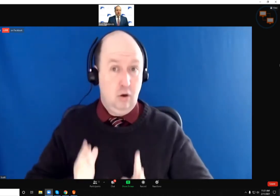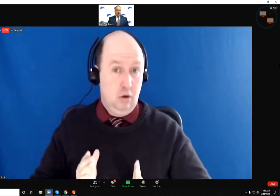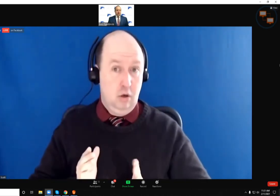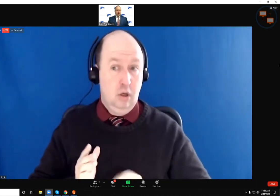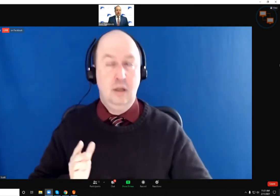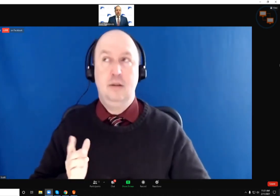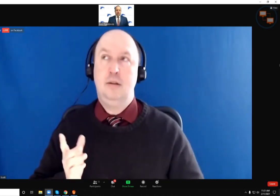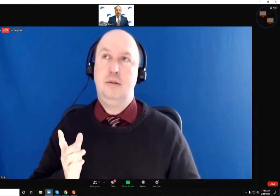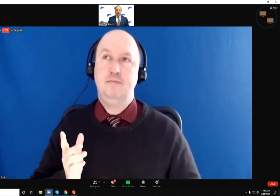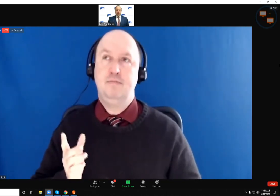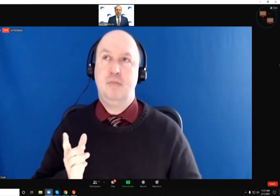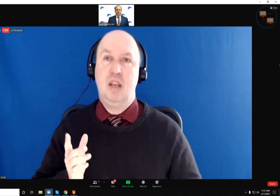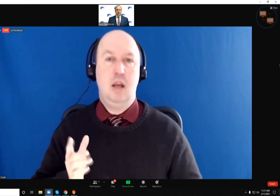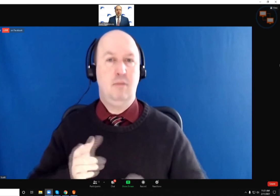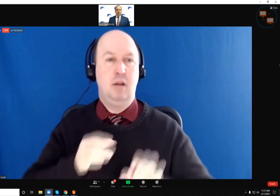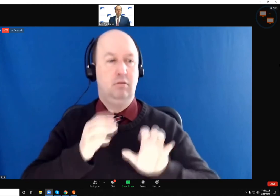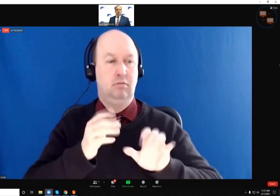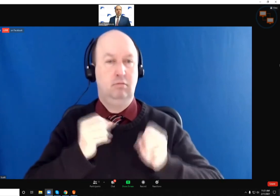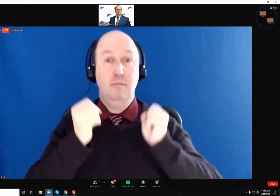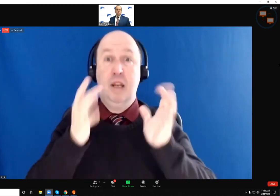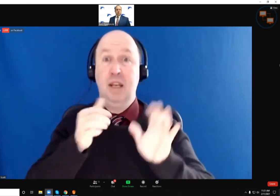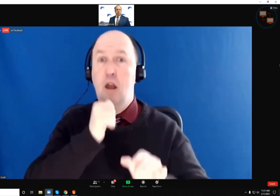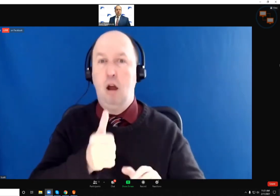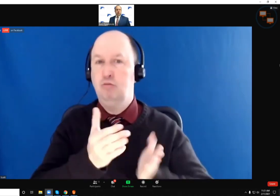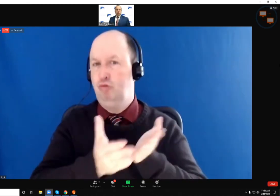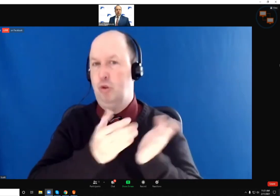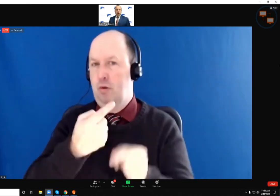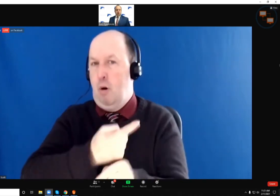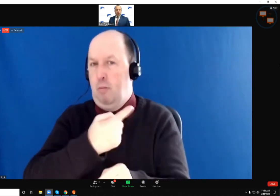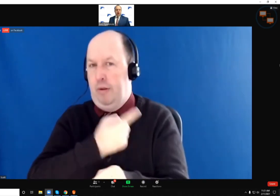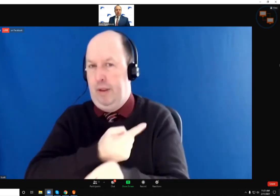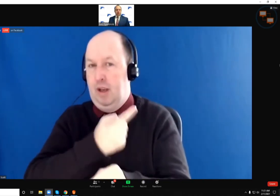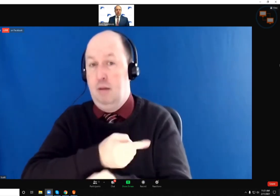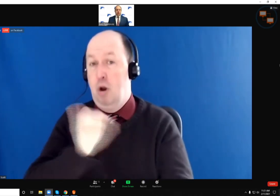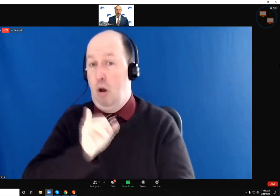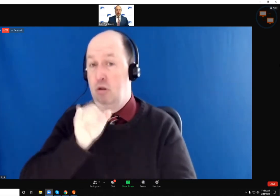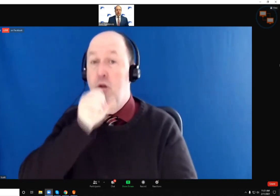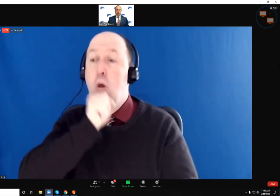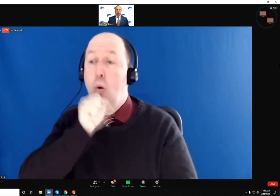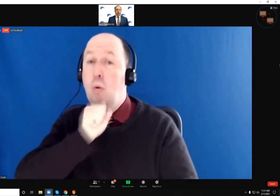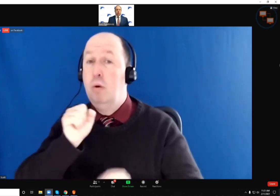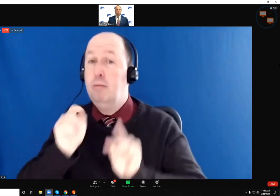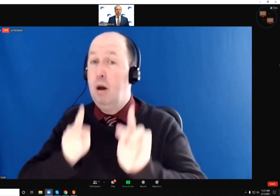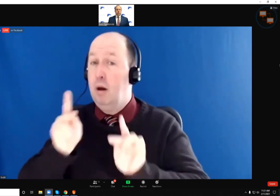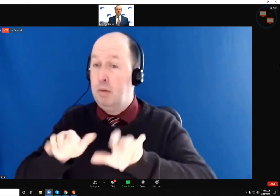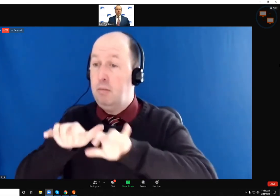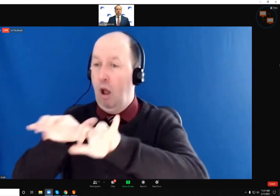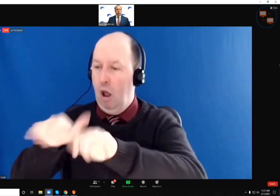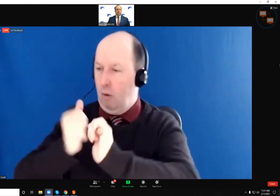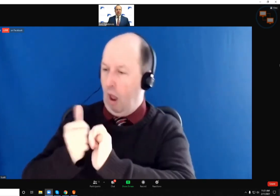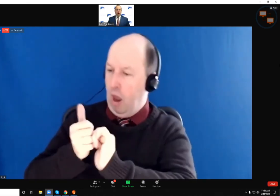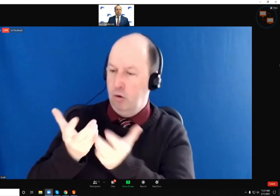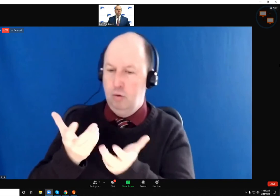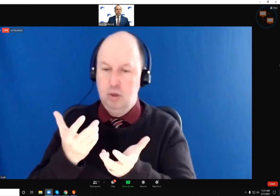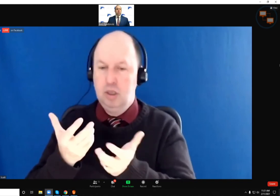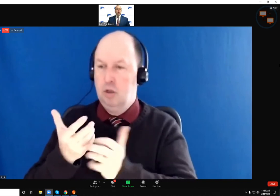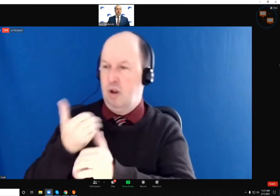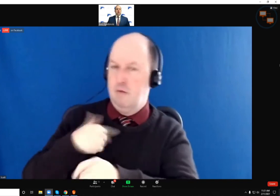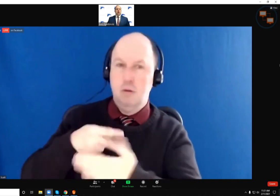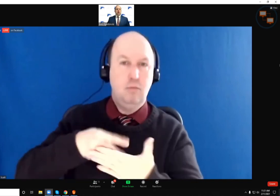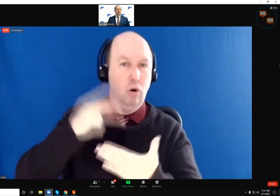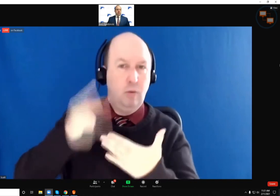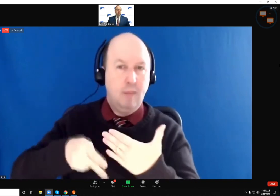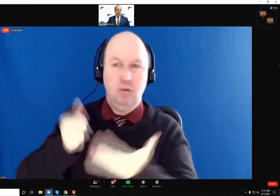underserved populations, but then also, you know, the, the, the elderly population and again, trying to get some programs out to